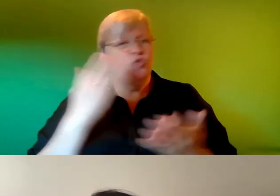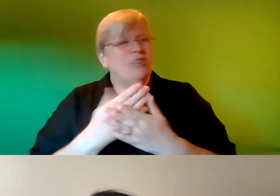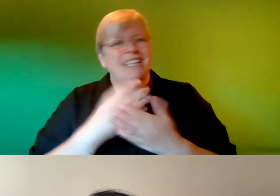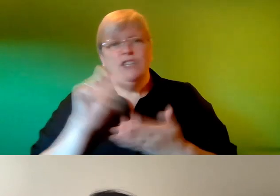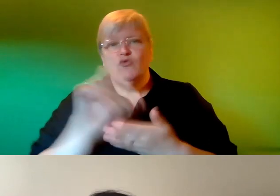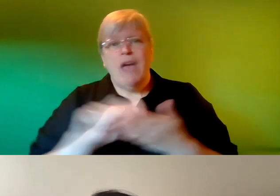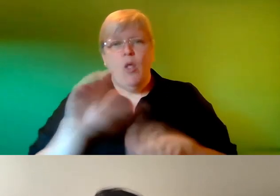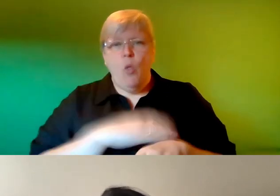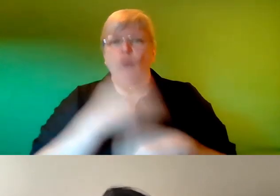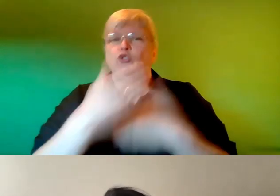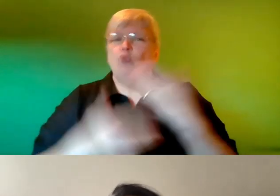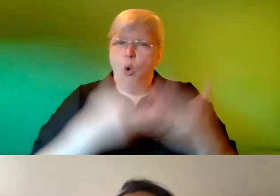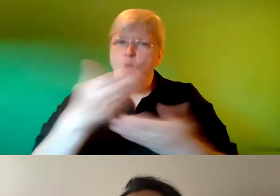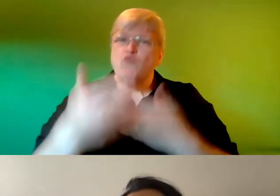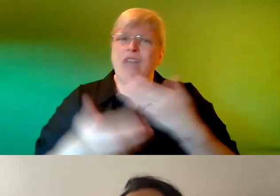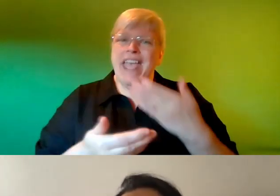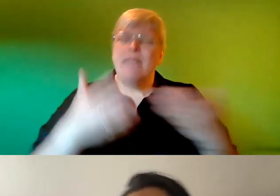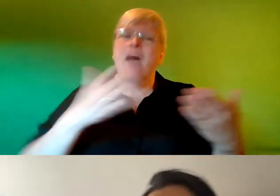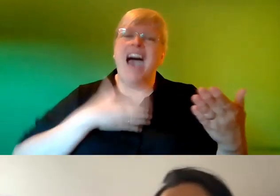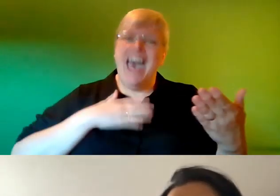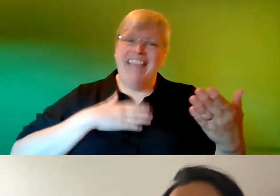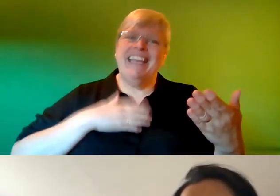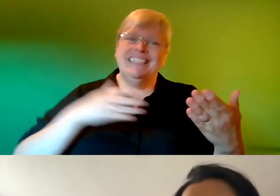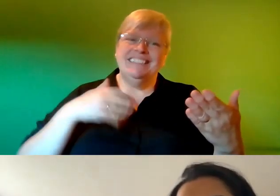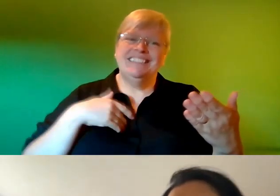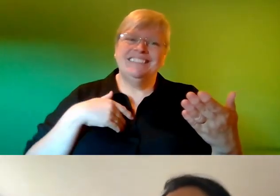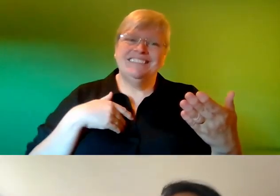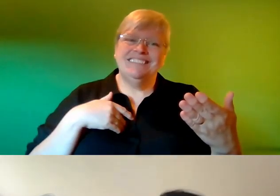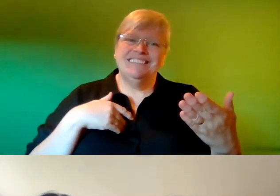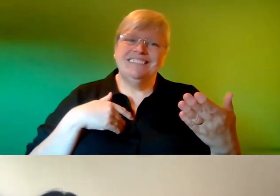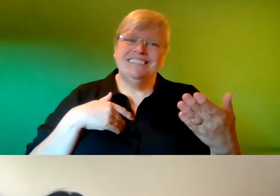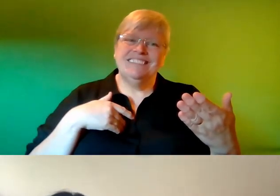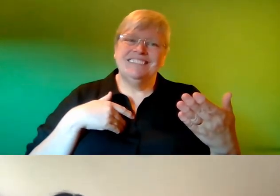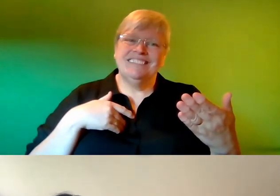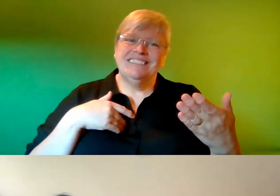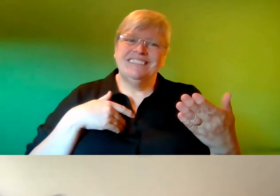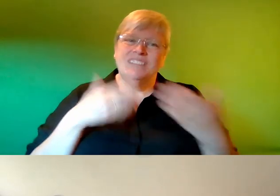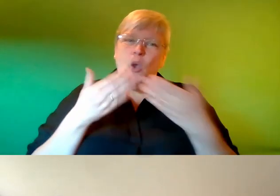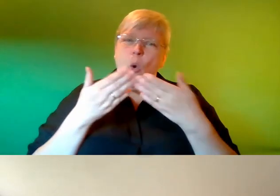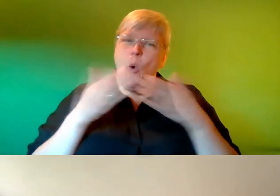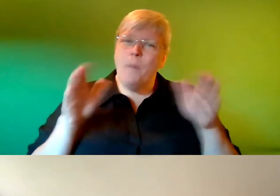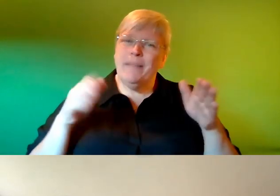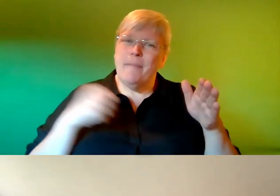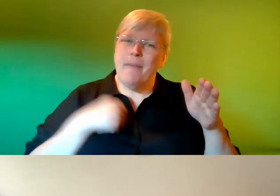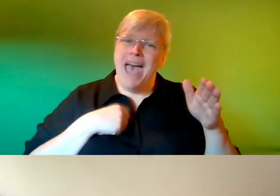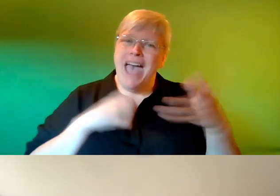yeah i like the fact that it's kind of reopened the kind of creative